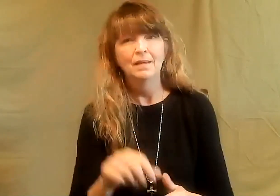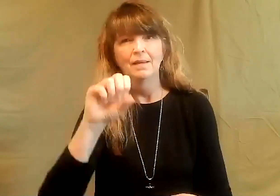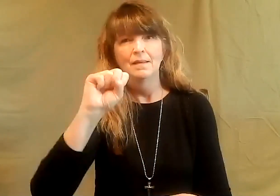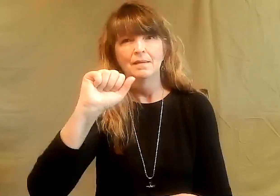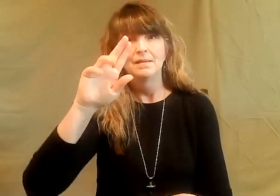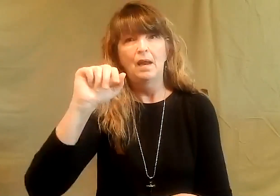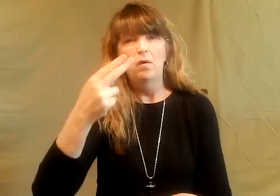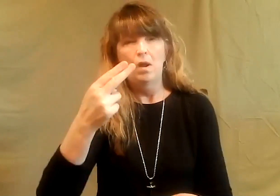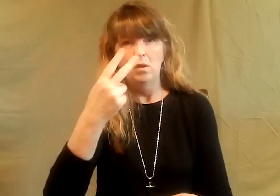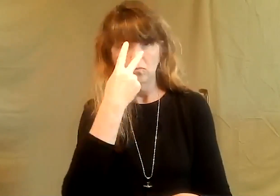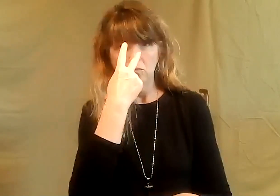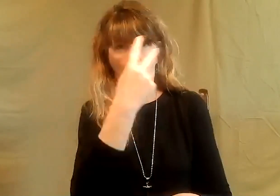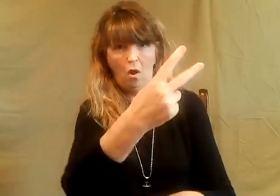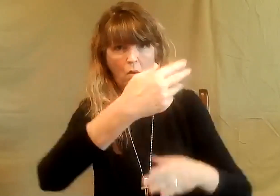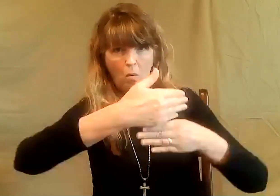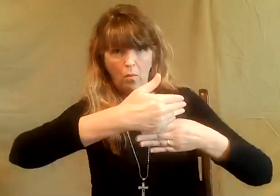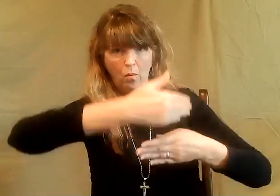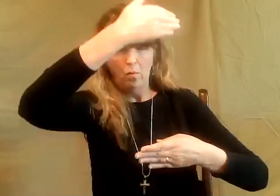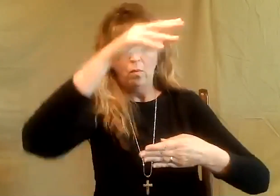baby boy sarah's